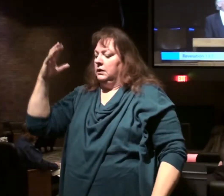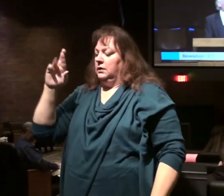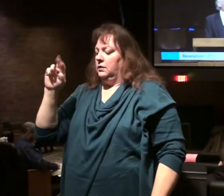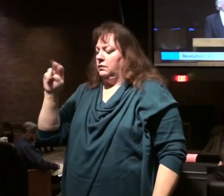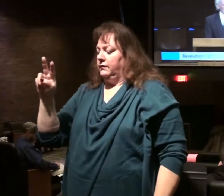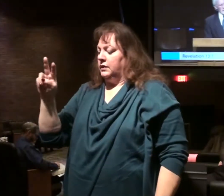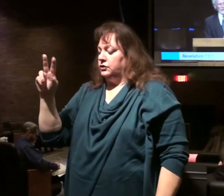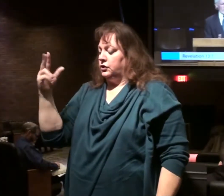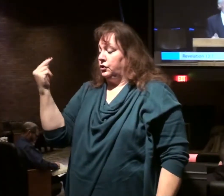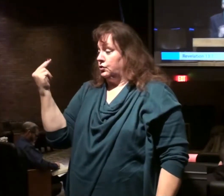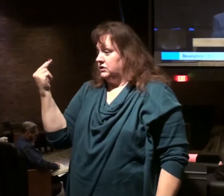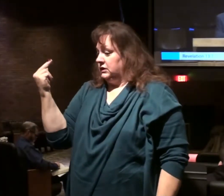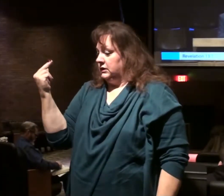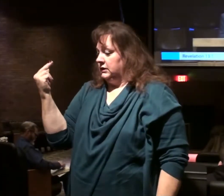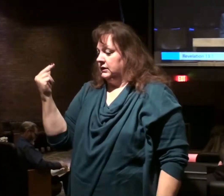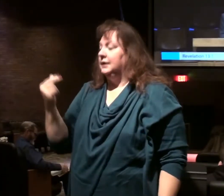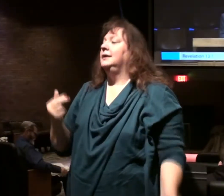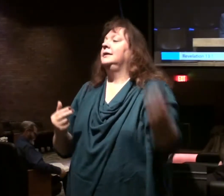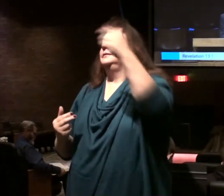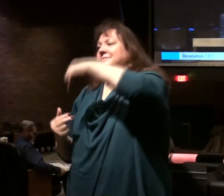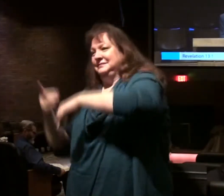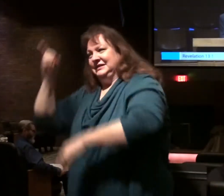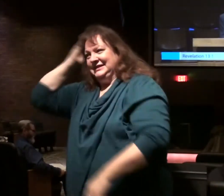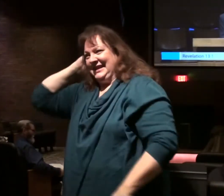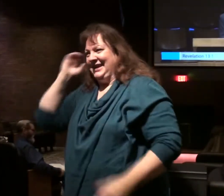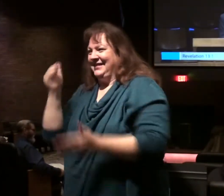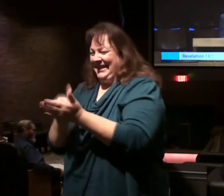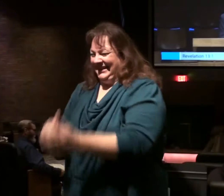13, verse 1. Let's go back to the book of Daniel.